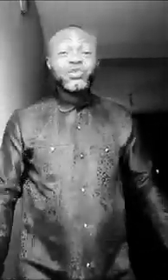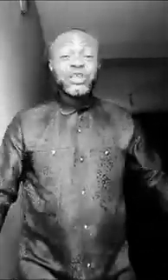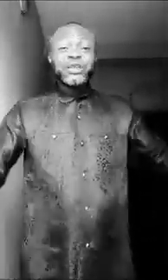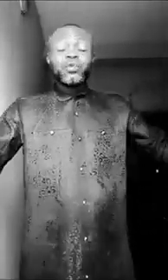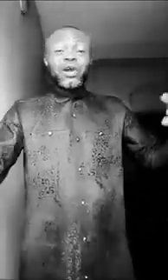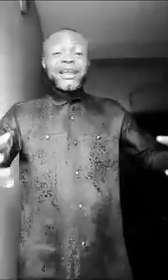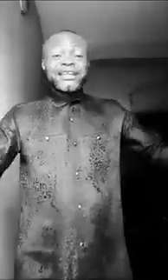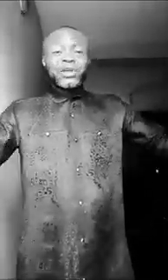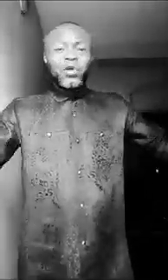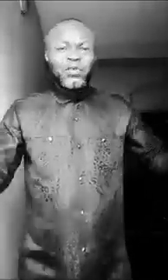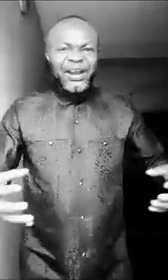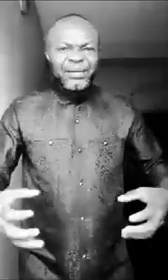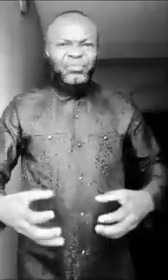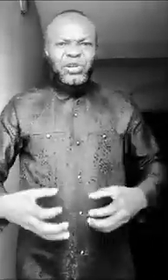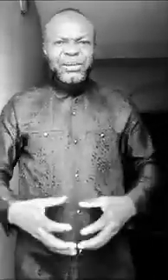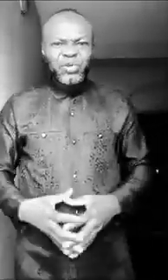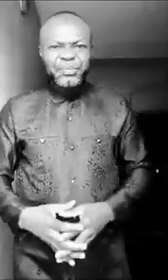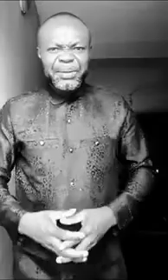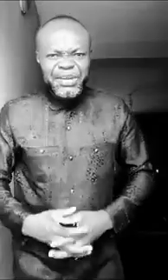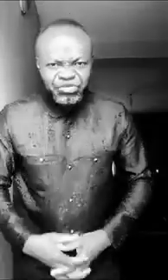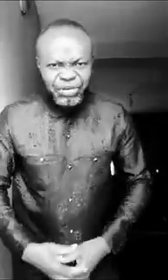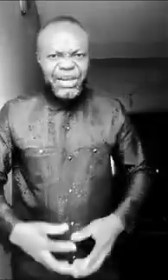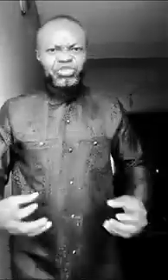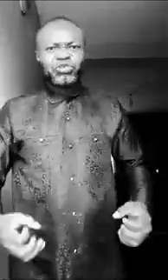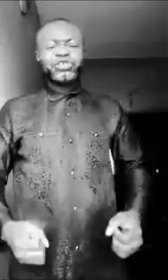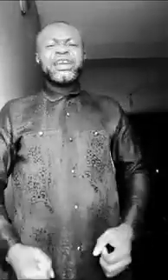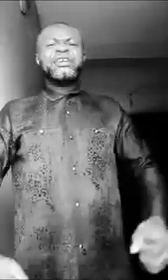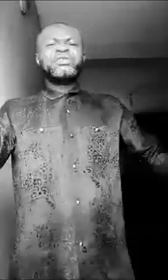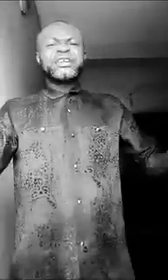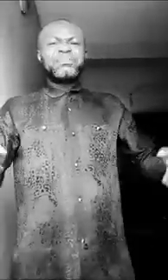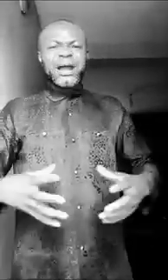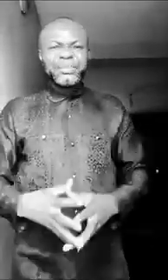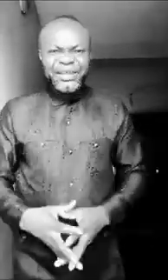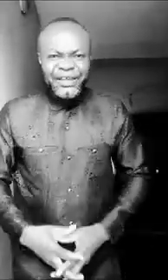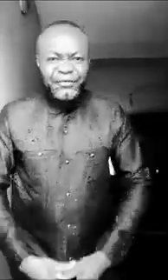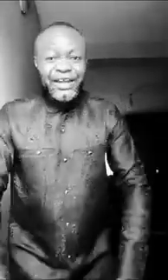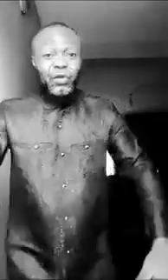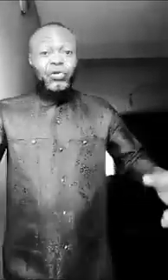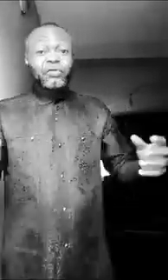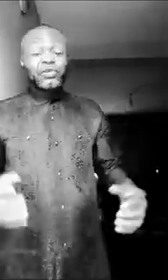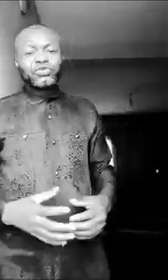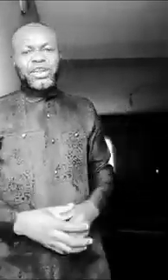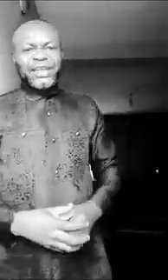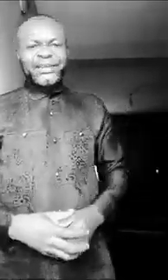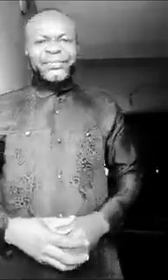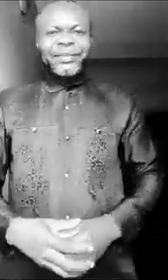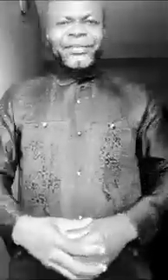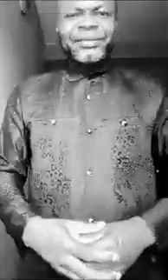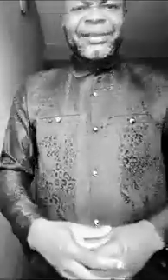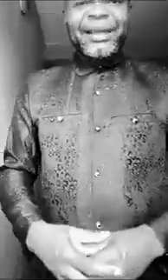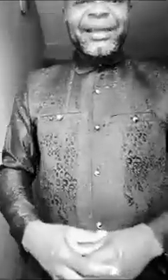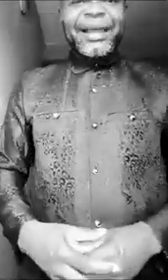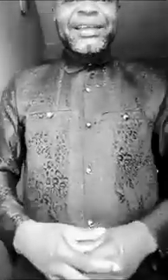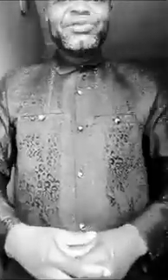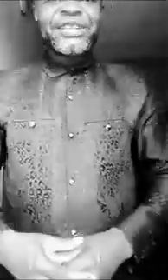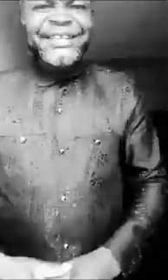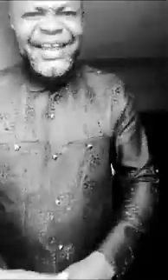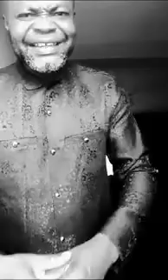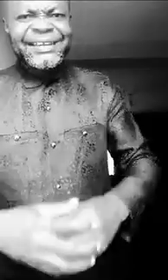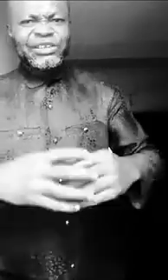using walking against offering what I'm doing my ministry my church everything about me father goal review today and you start scattering that